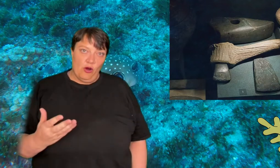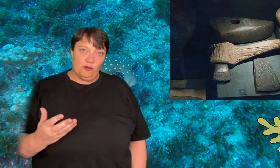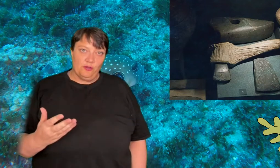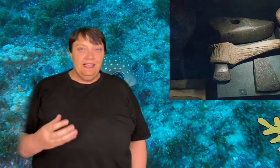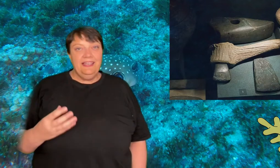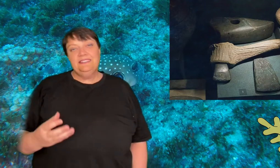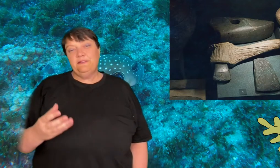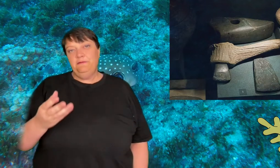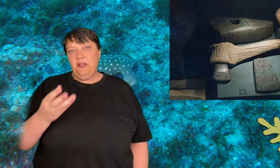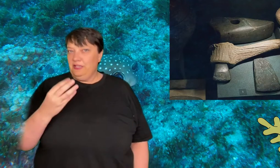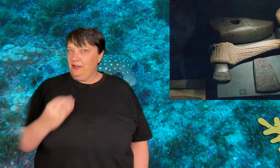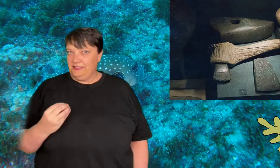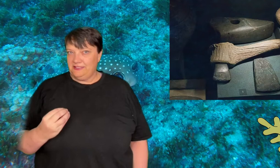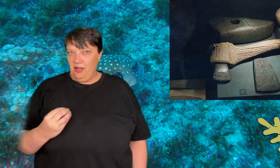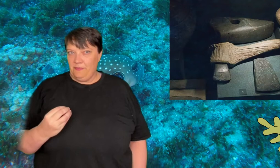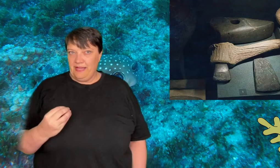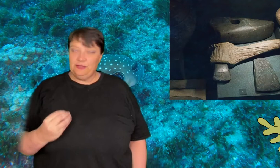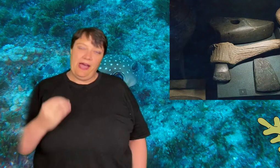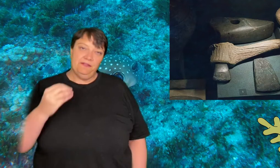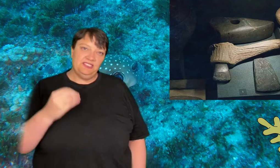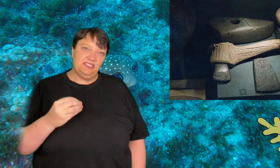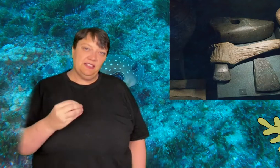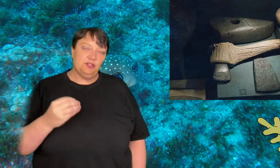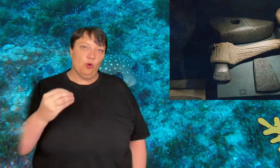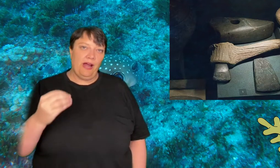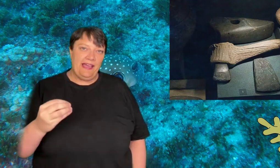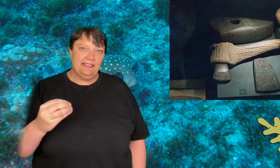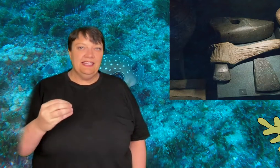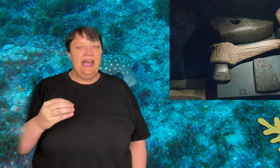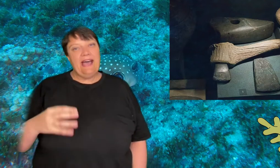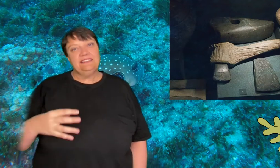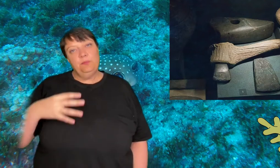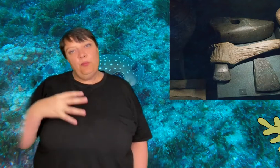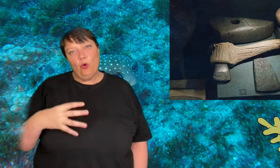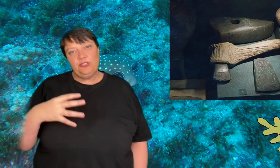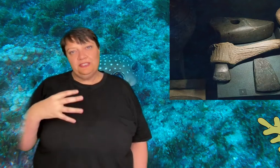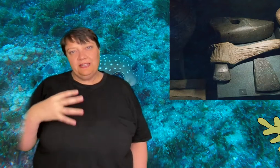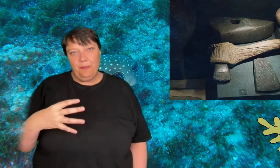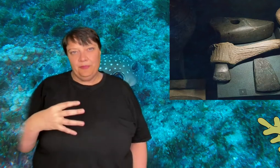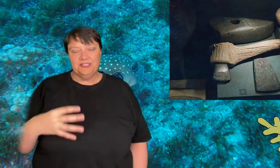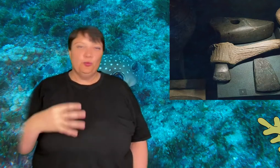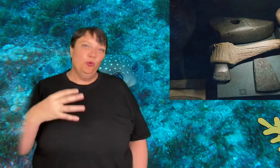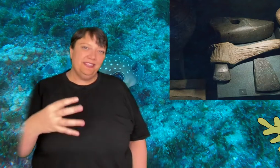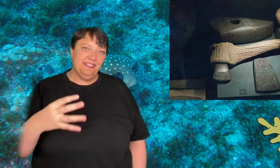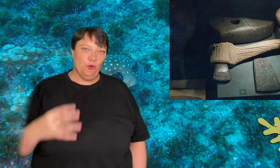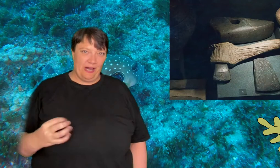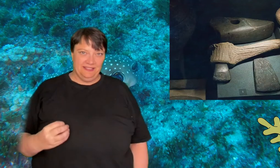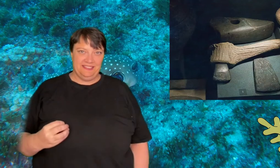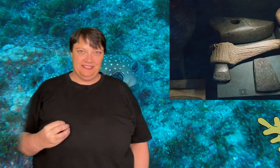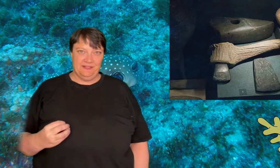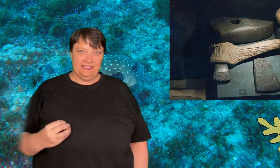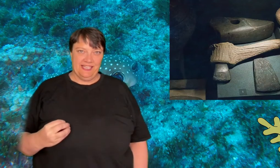using coral it is a very nice tieback to have six or eight as important numbers within